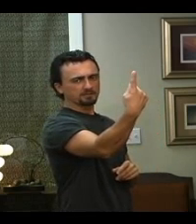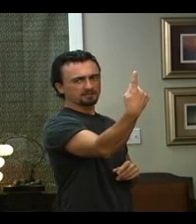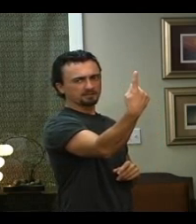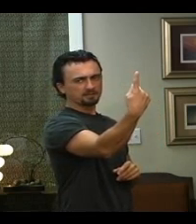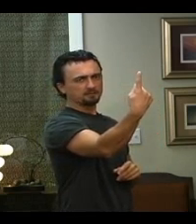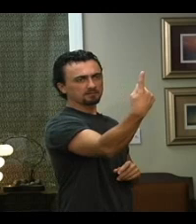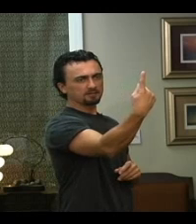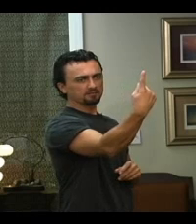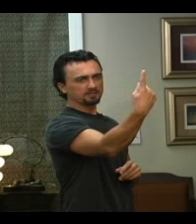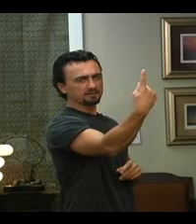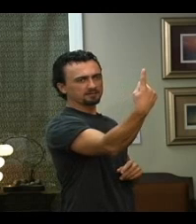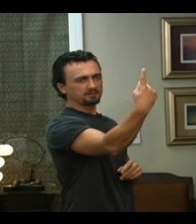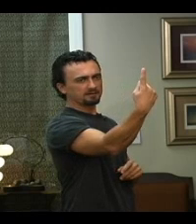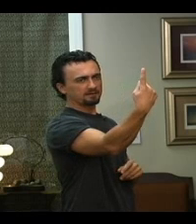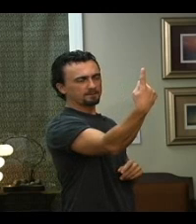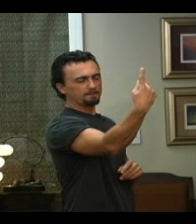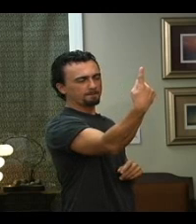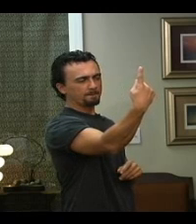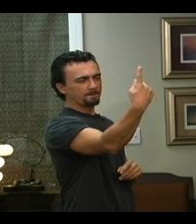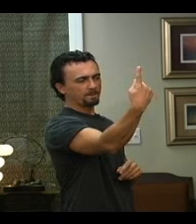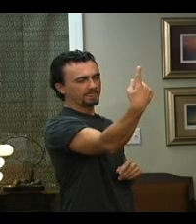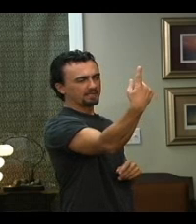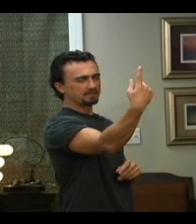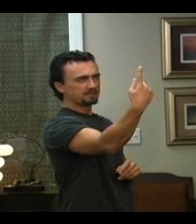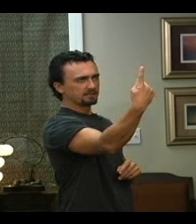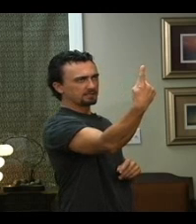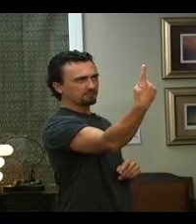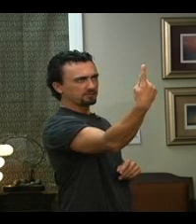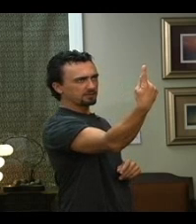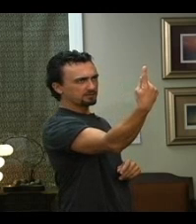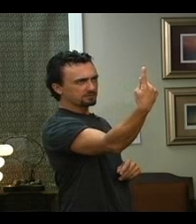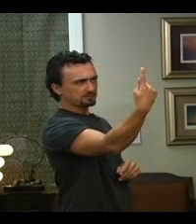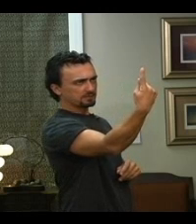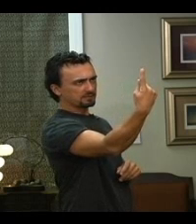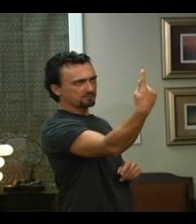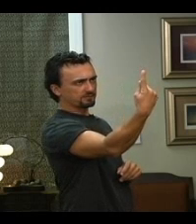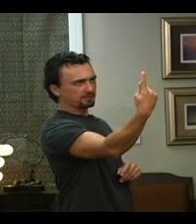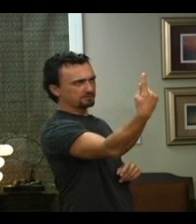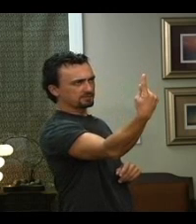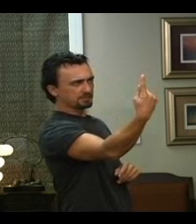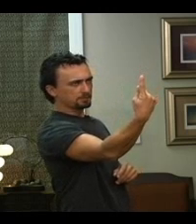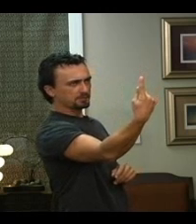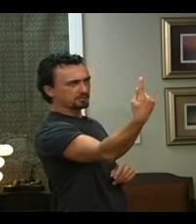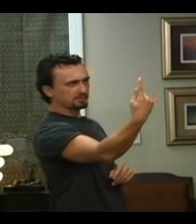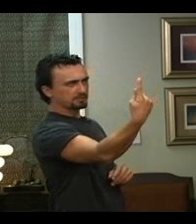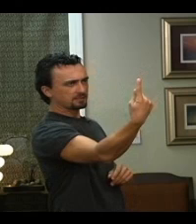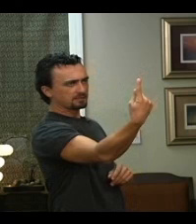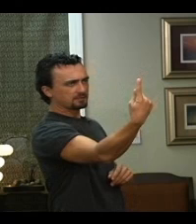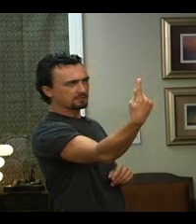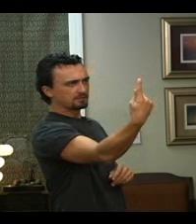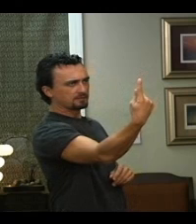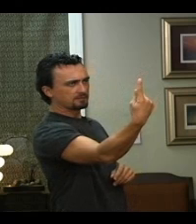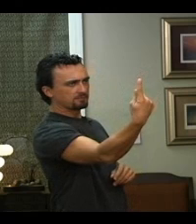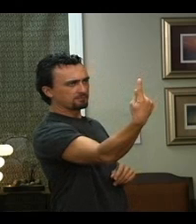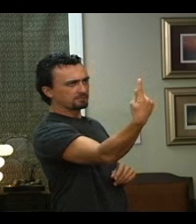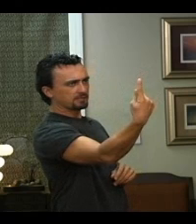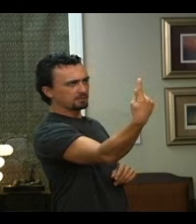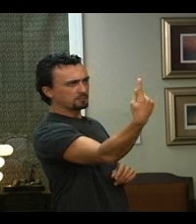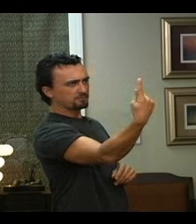That little white light the finger Mm-hmm Now if you concentrate on the fingertip Right above